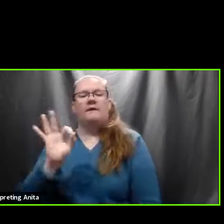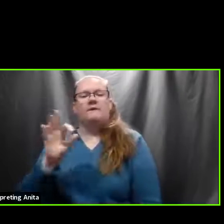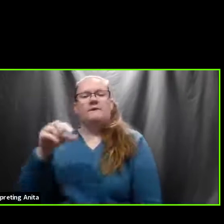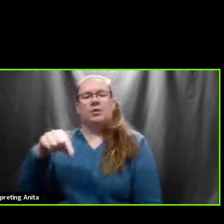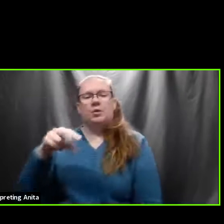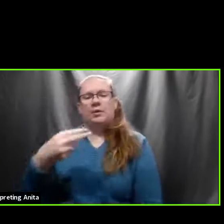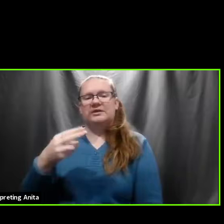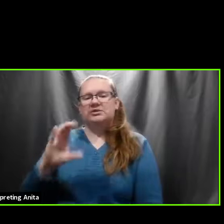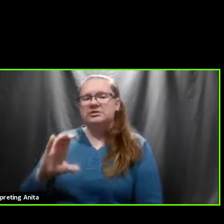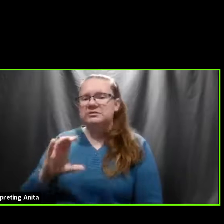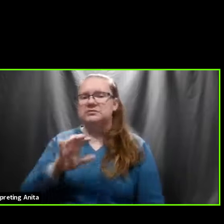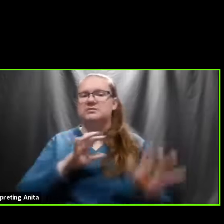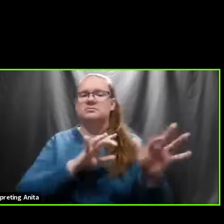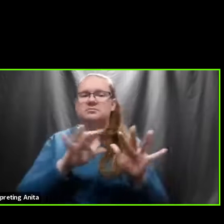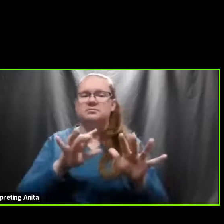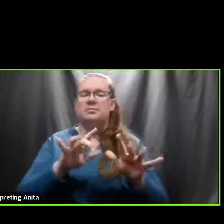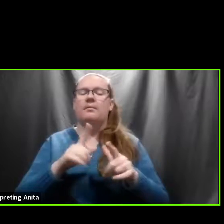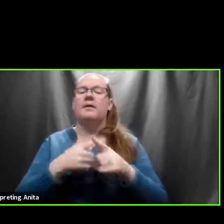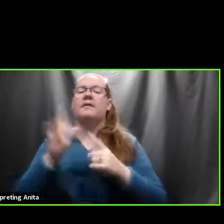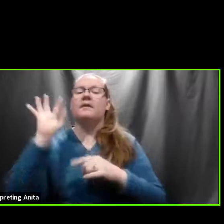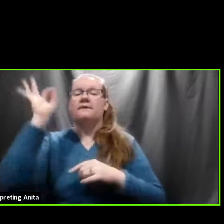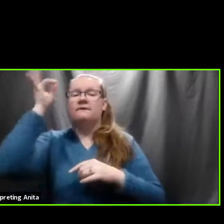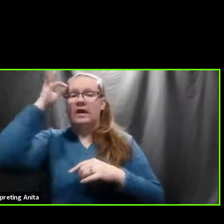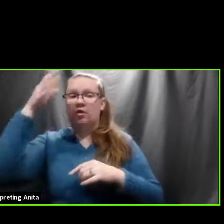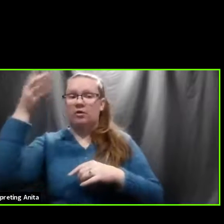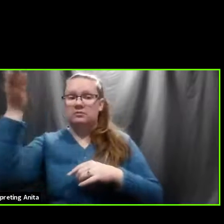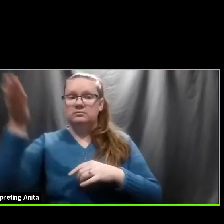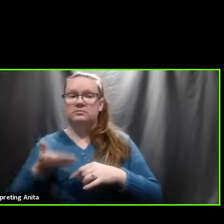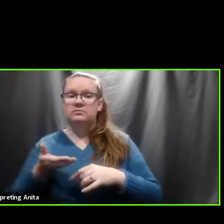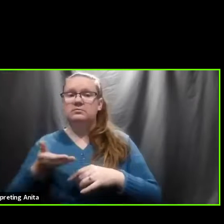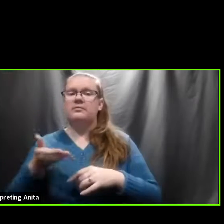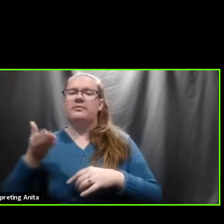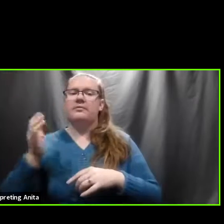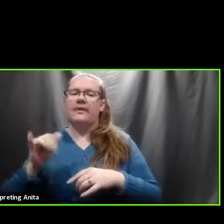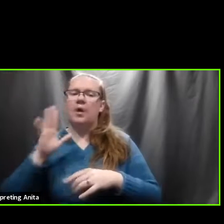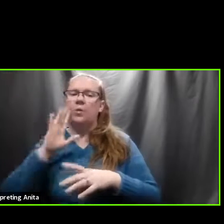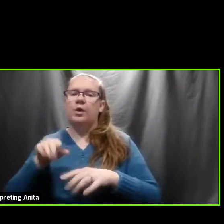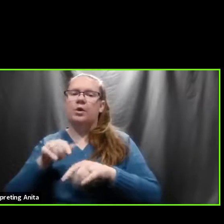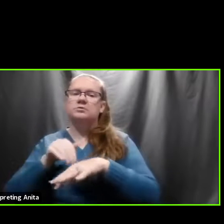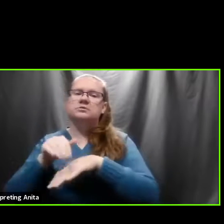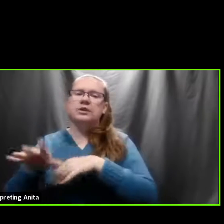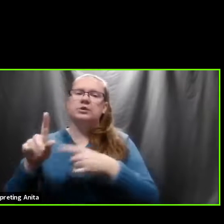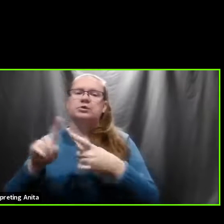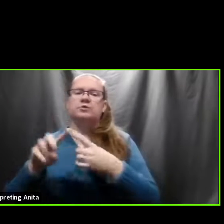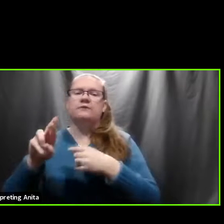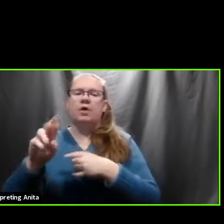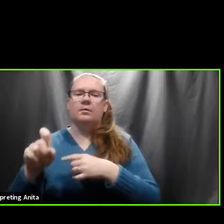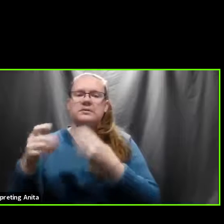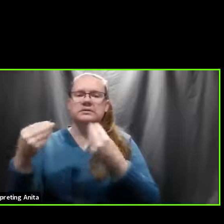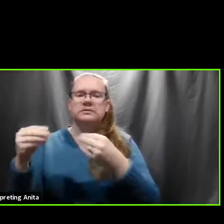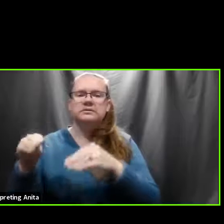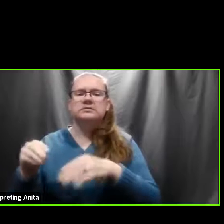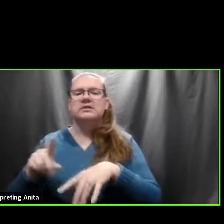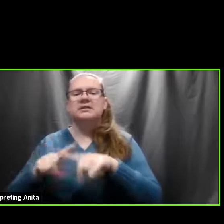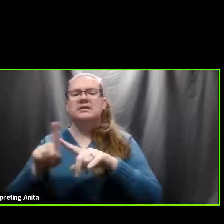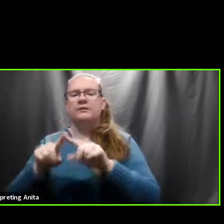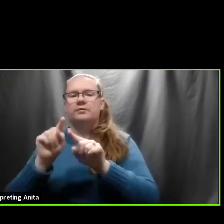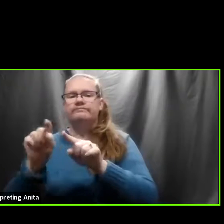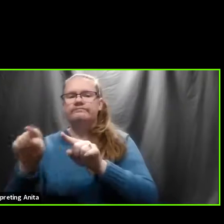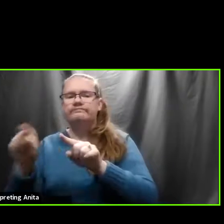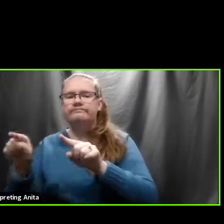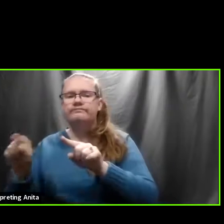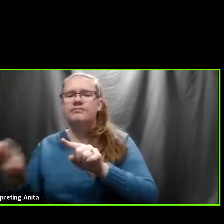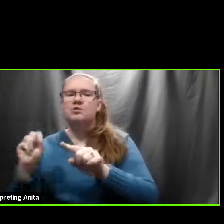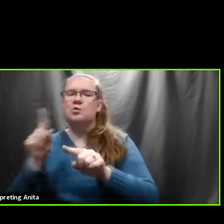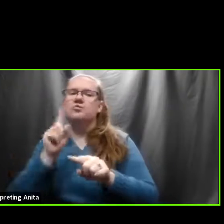There's also then this, this federal allotment, which really kind of probably is going to some of those pharmacies, some of those other entities. So you do have two